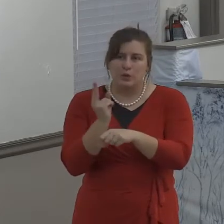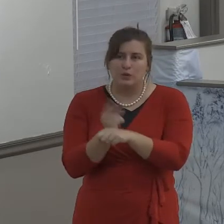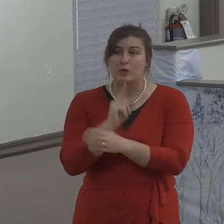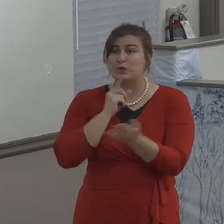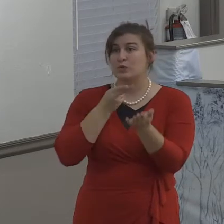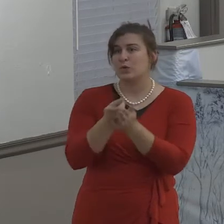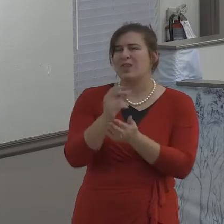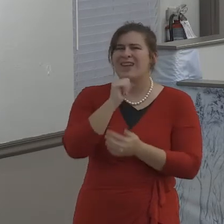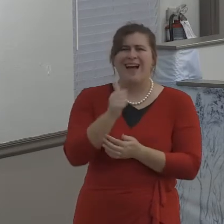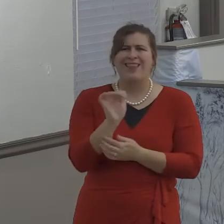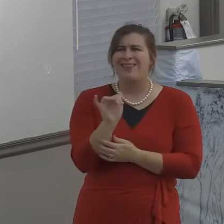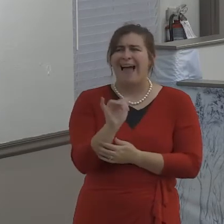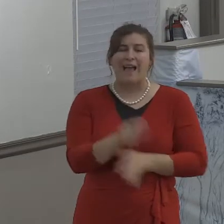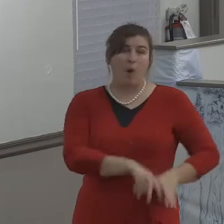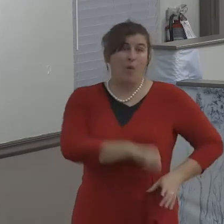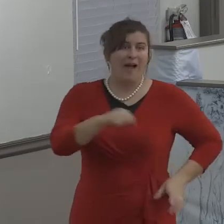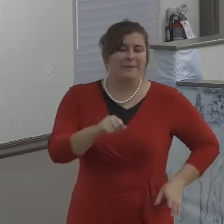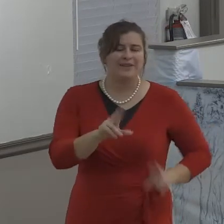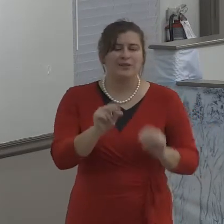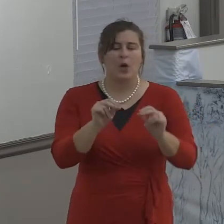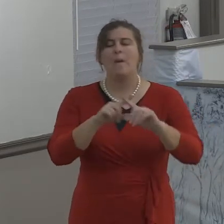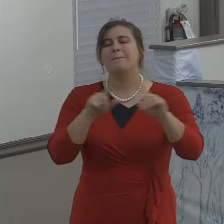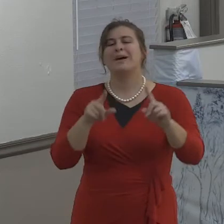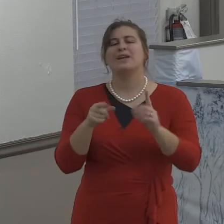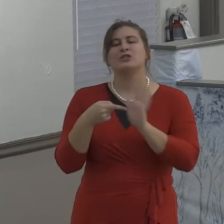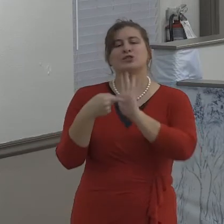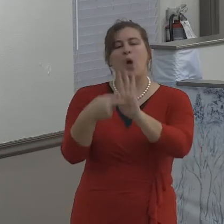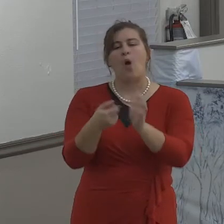courteous behavior.